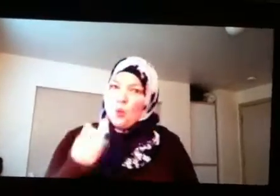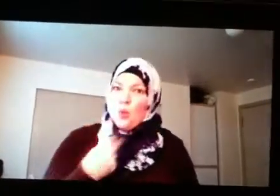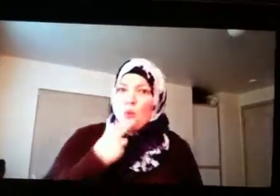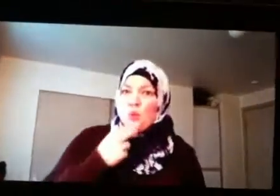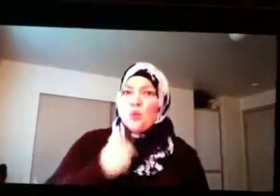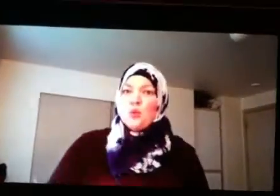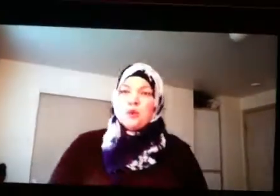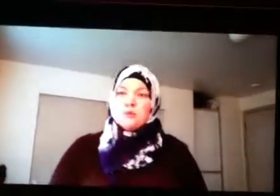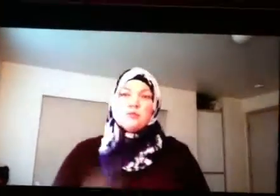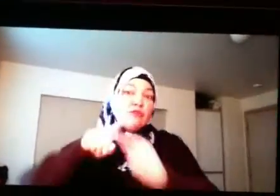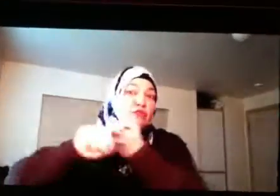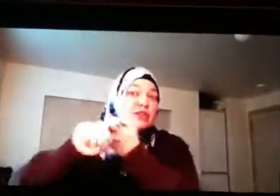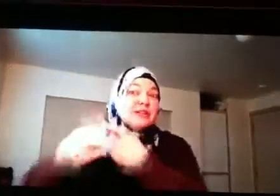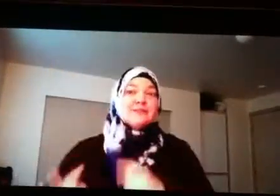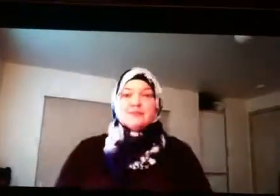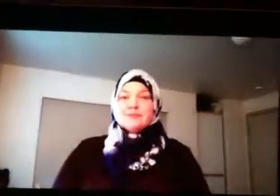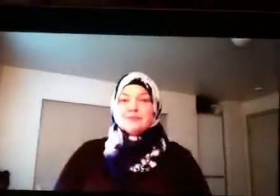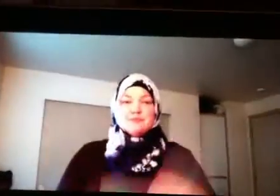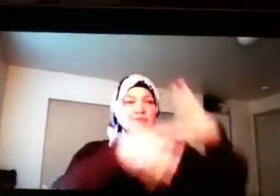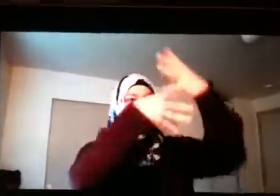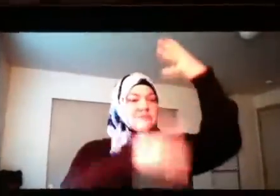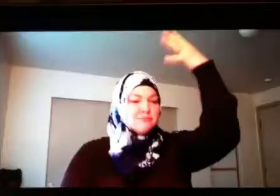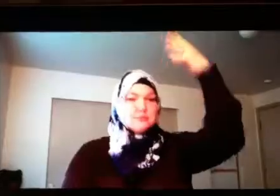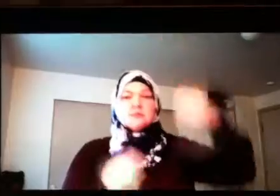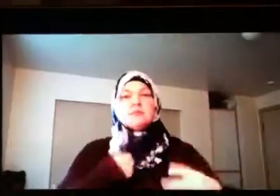Chanda, you're beautiful. You're cute. Be my friend.